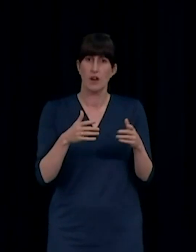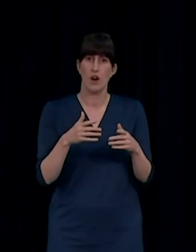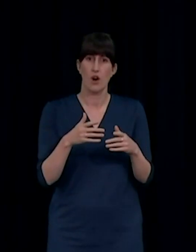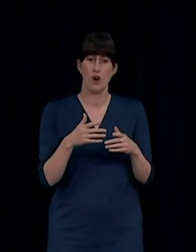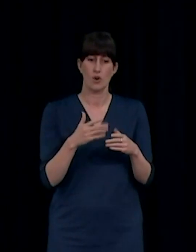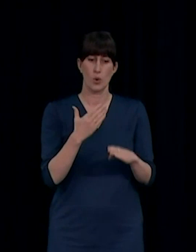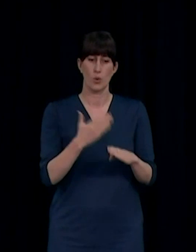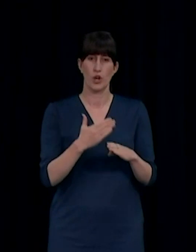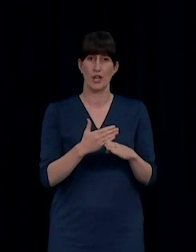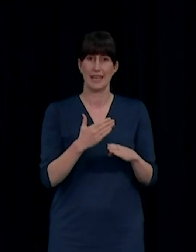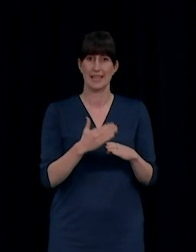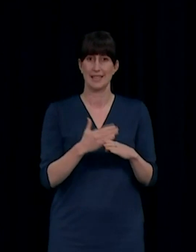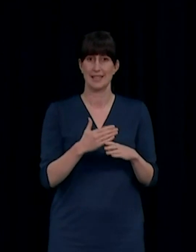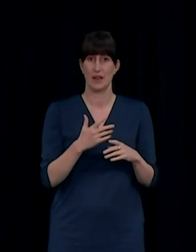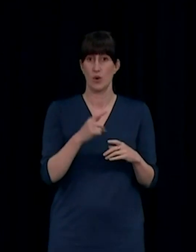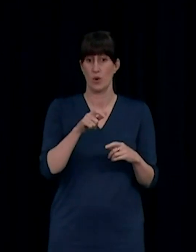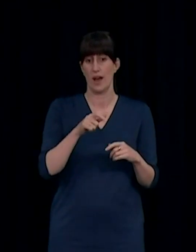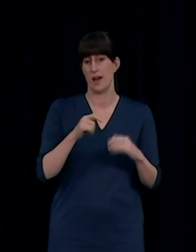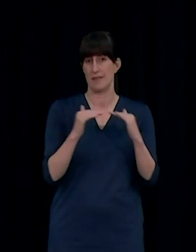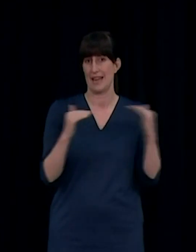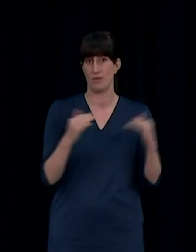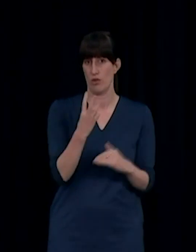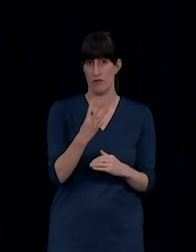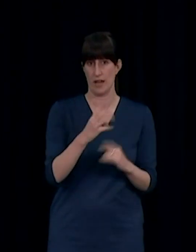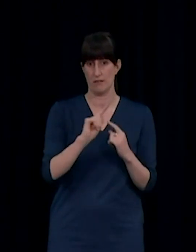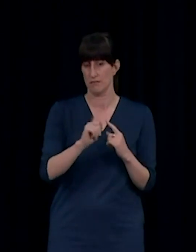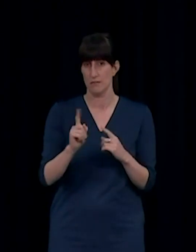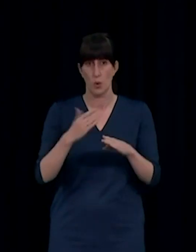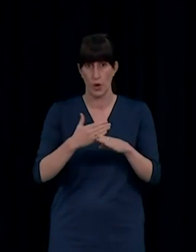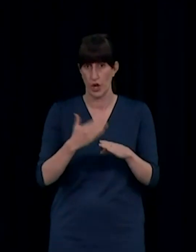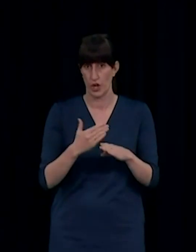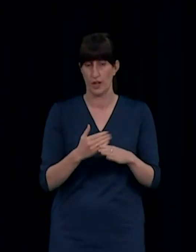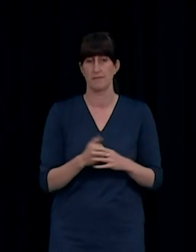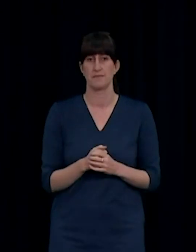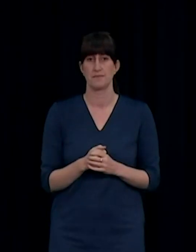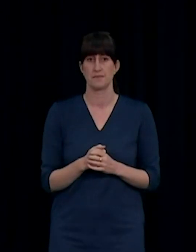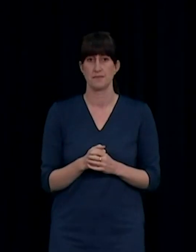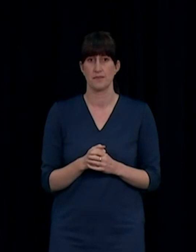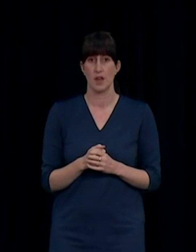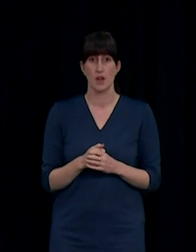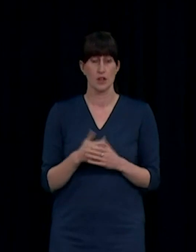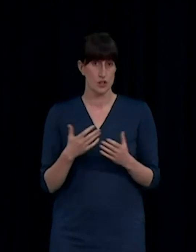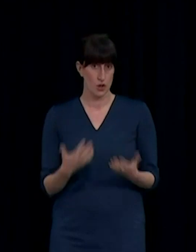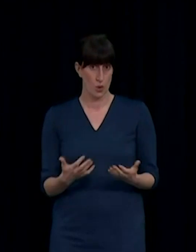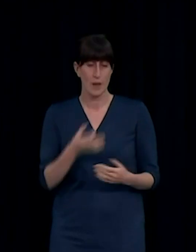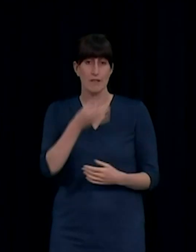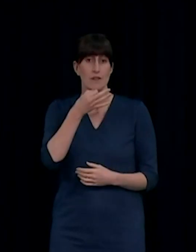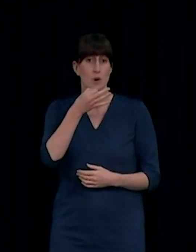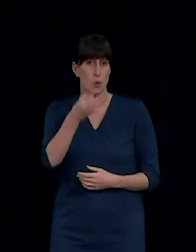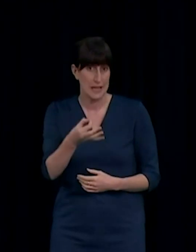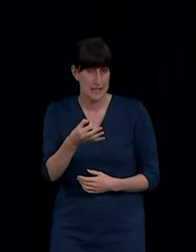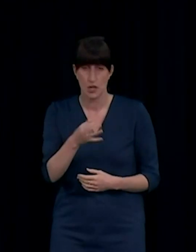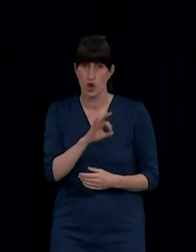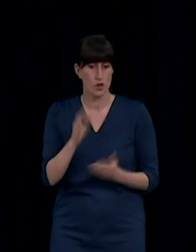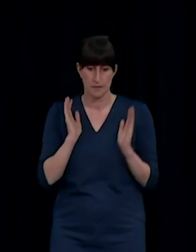since Auckland went into Alert Level 3, so-called permitted workers. So the request is being made, it's not a requirement, but a request of